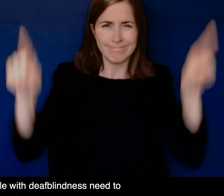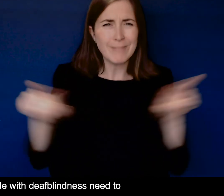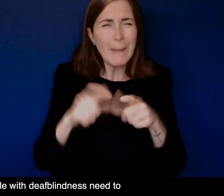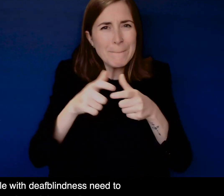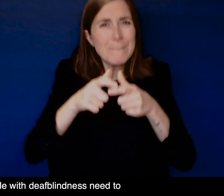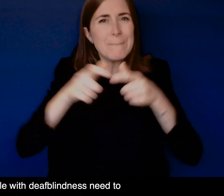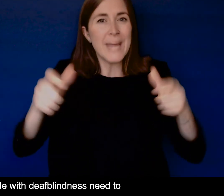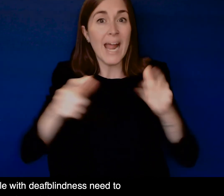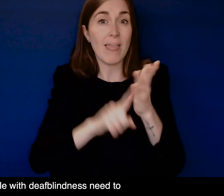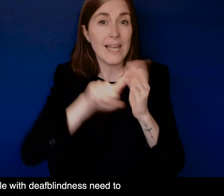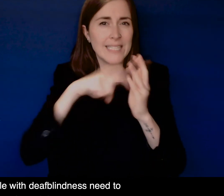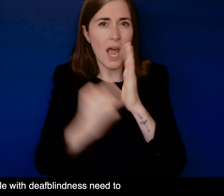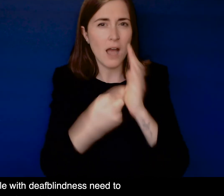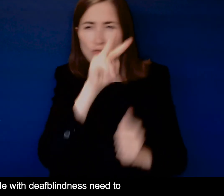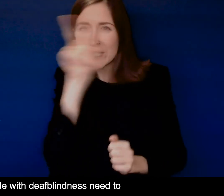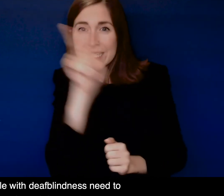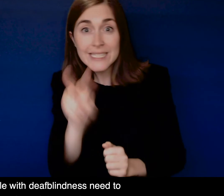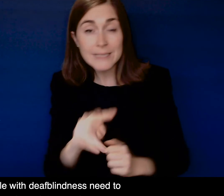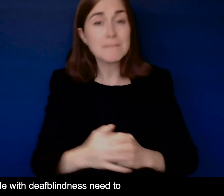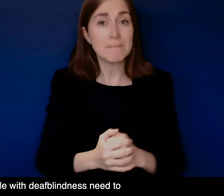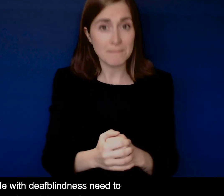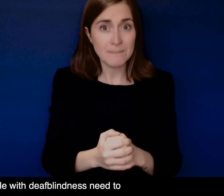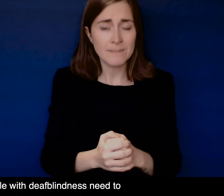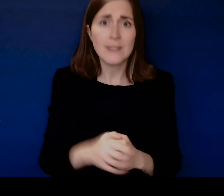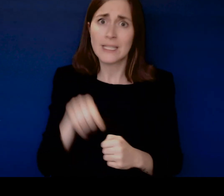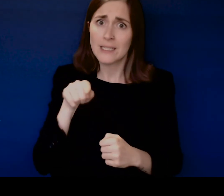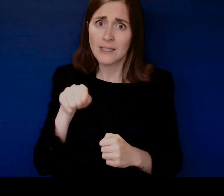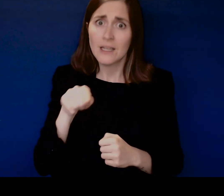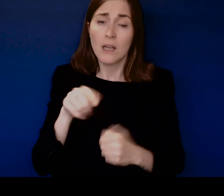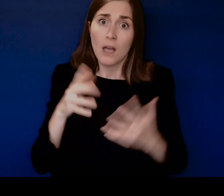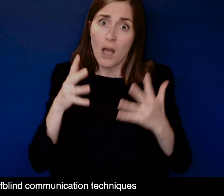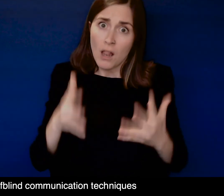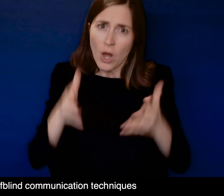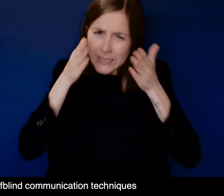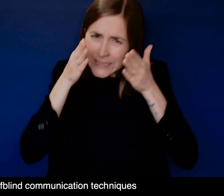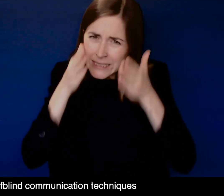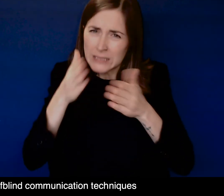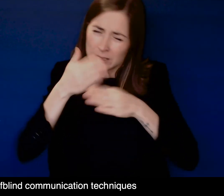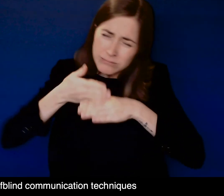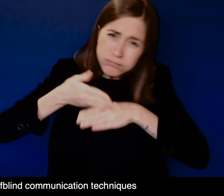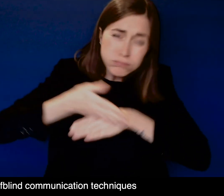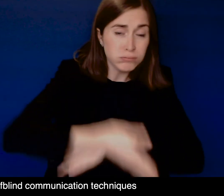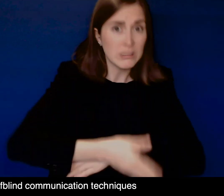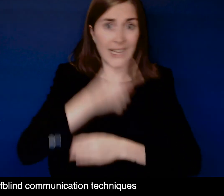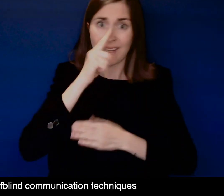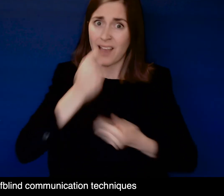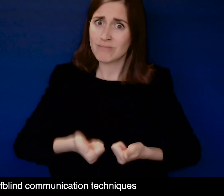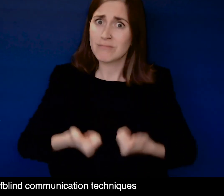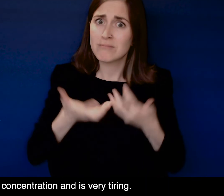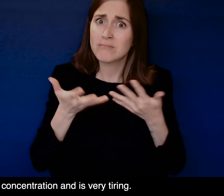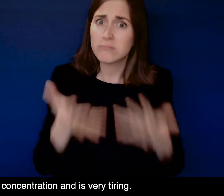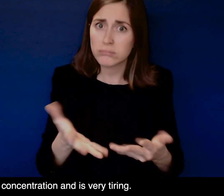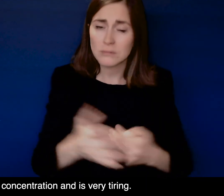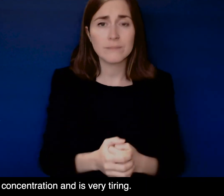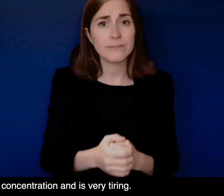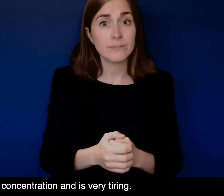people with deafblindness need to receive information through large print notes As with the other deafblind communication techniques,